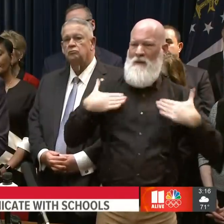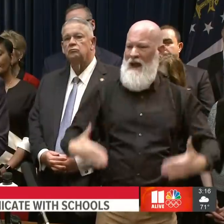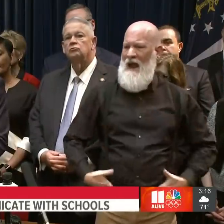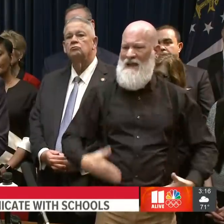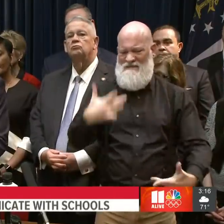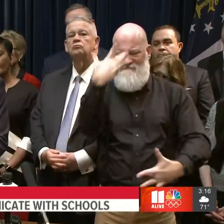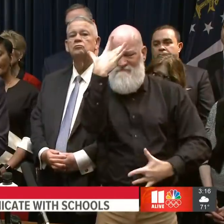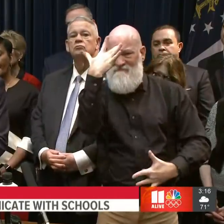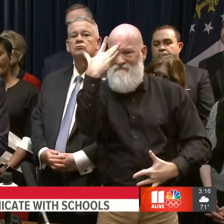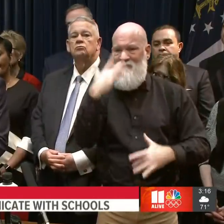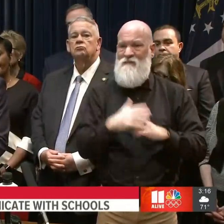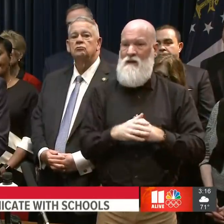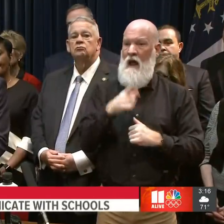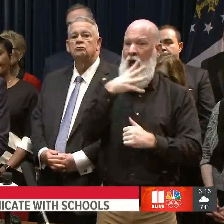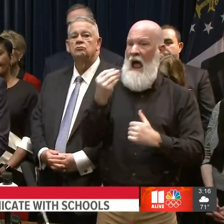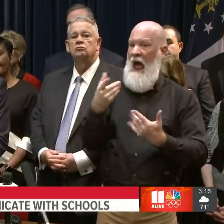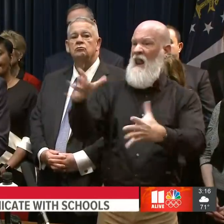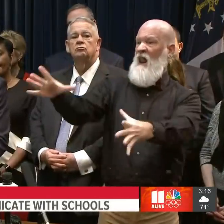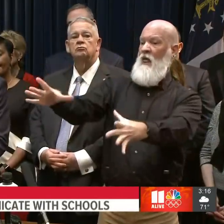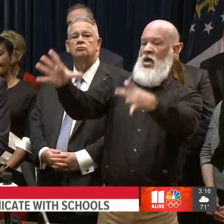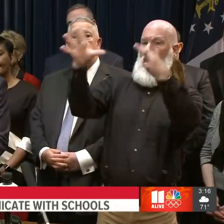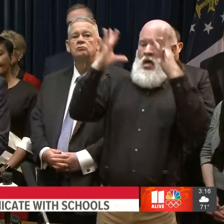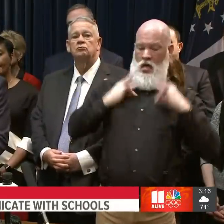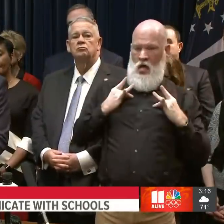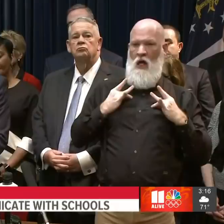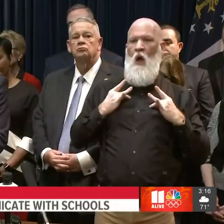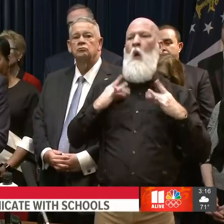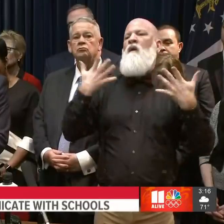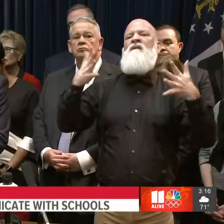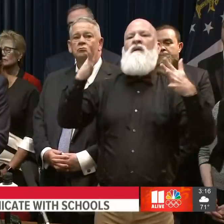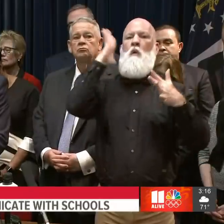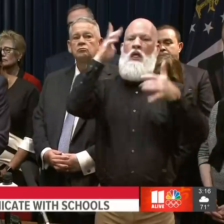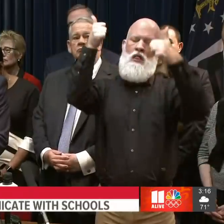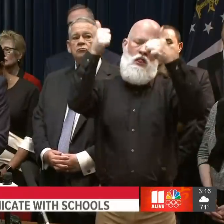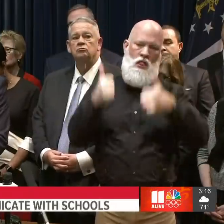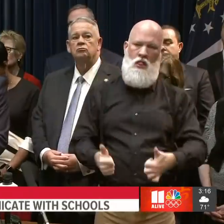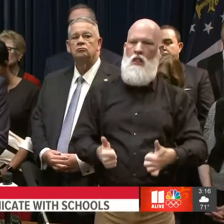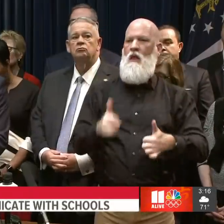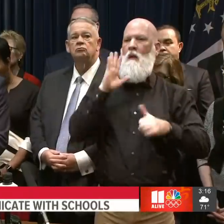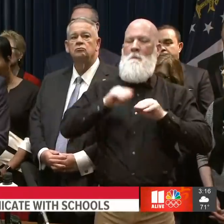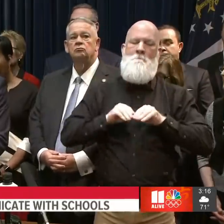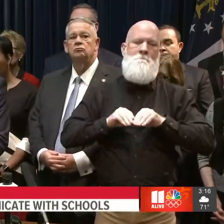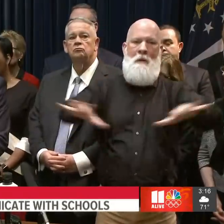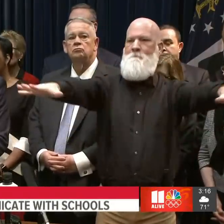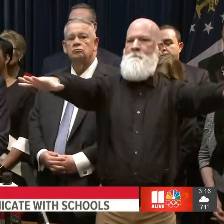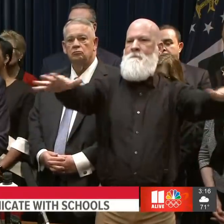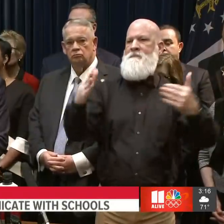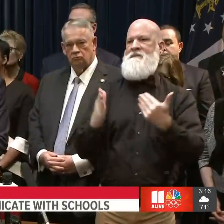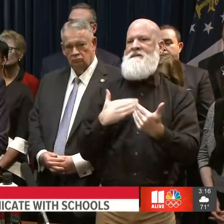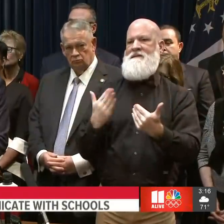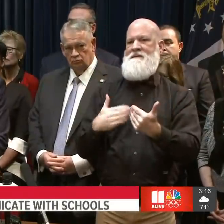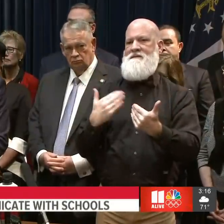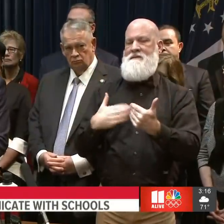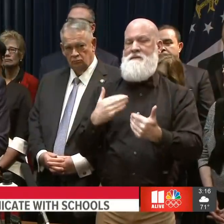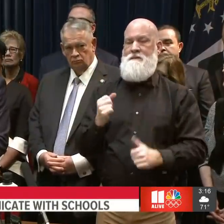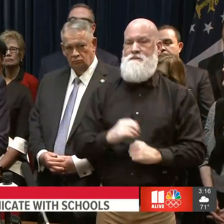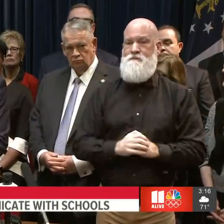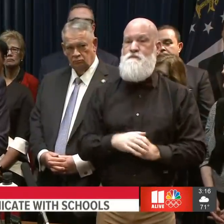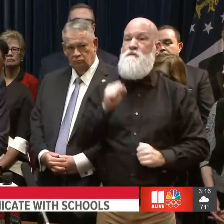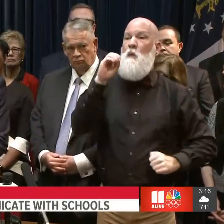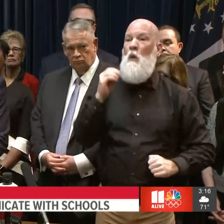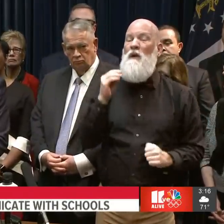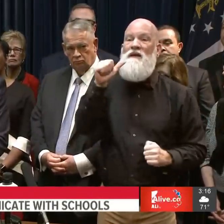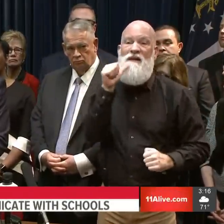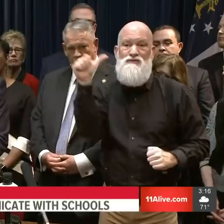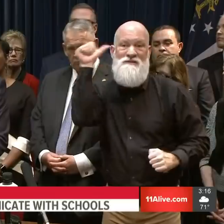problem or cause widespread infection or cause Yesterday, as you know, I sent a letter to Speaker David Ralston and Lieutenant